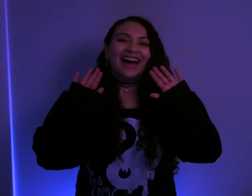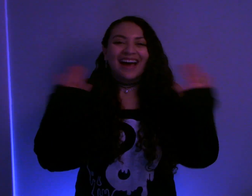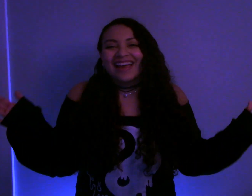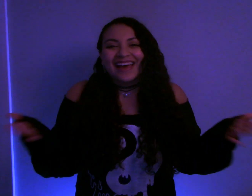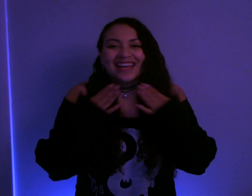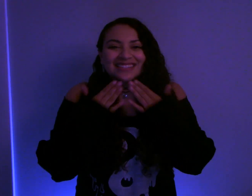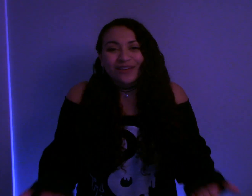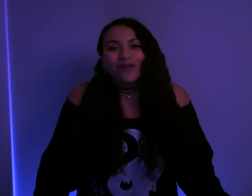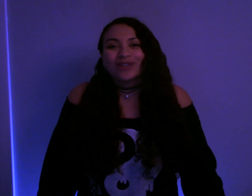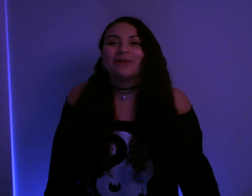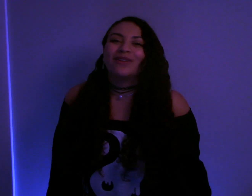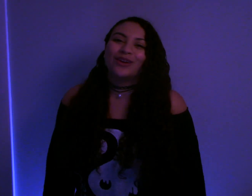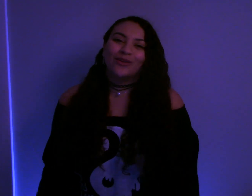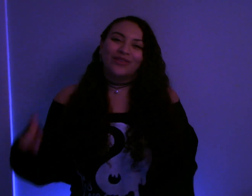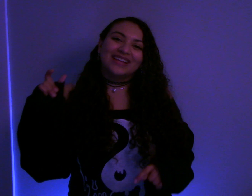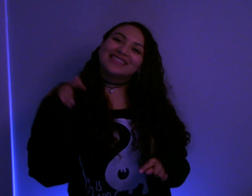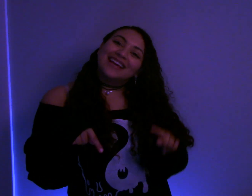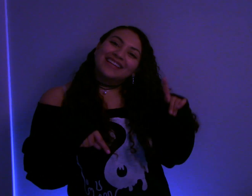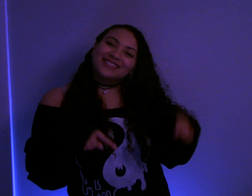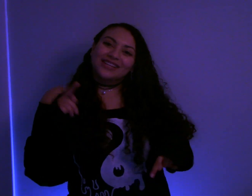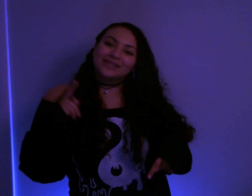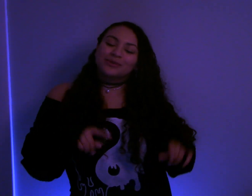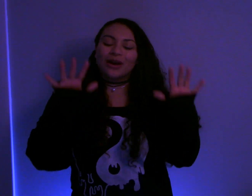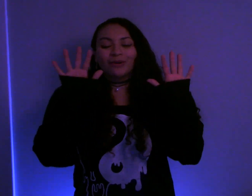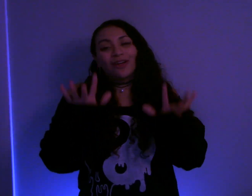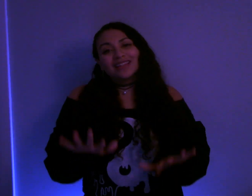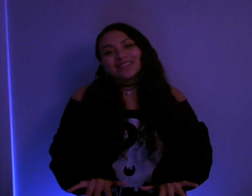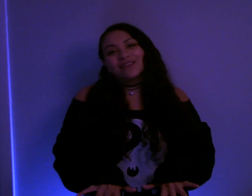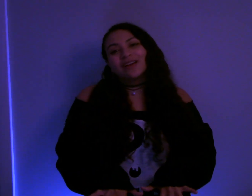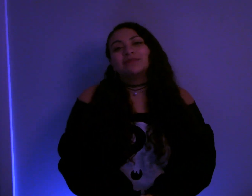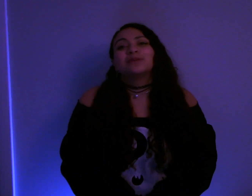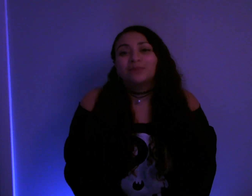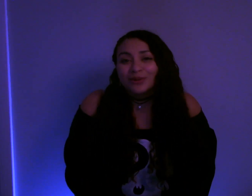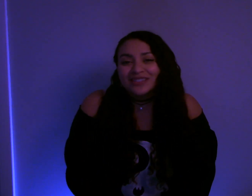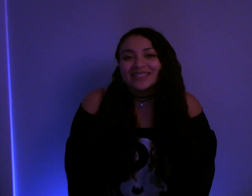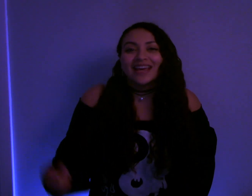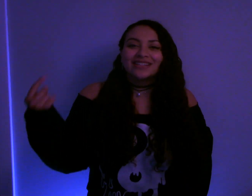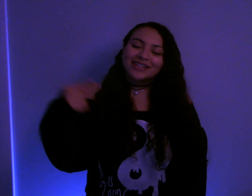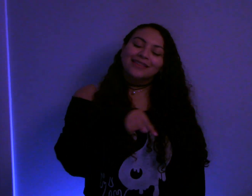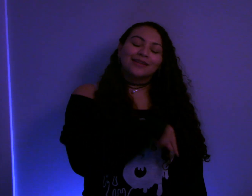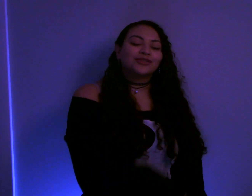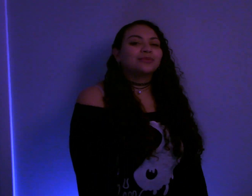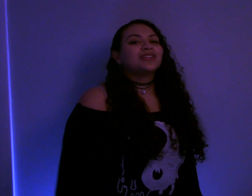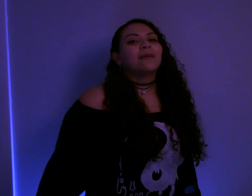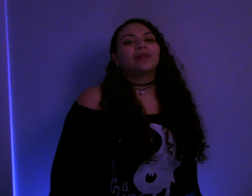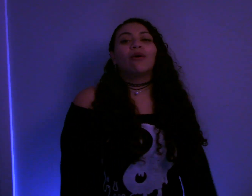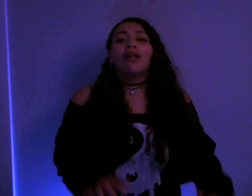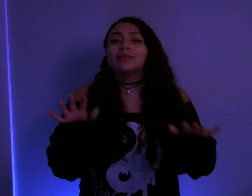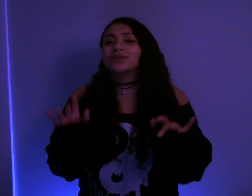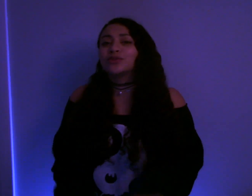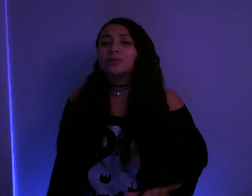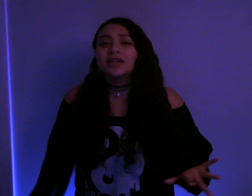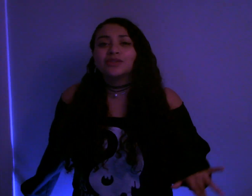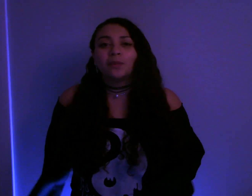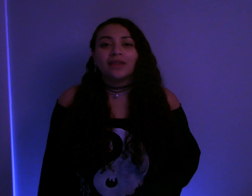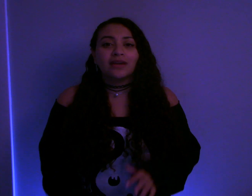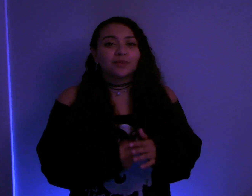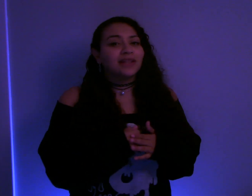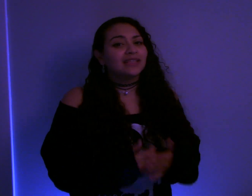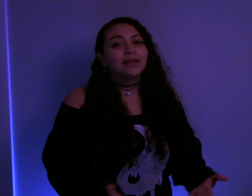Hi guys, thank you for watching my video Don't forget to like and share and subscribe And all that stuff I'm supposed to say Check the description down below All my social medias will be there As well as any